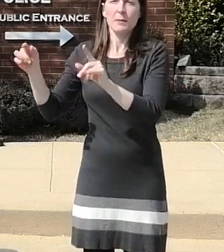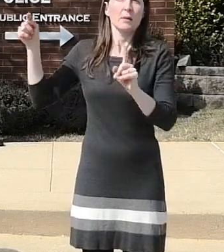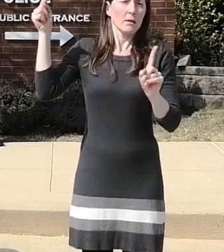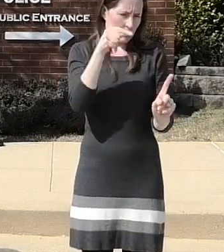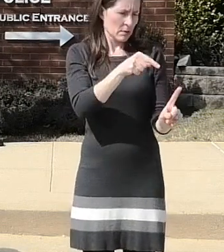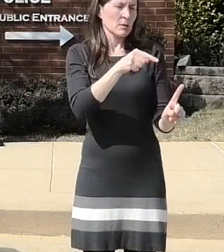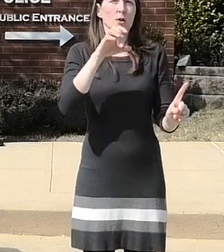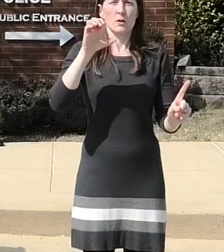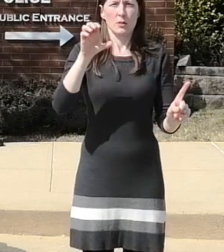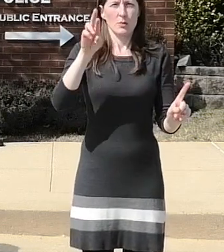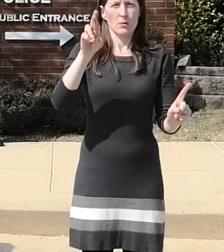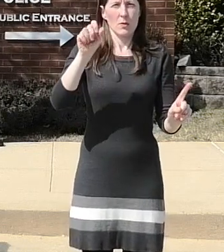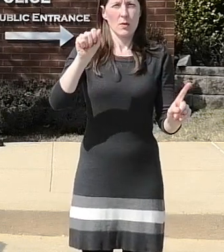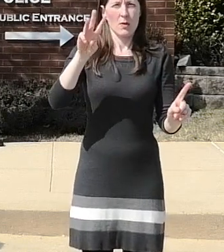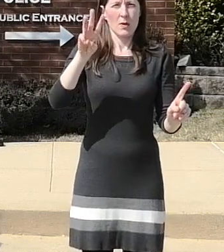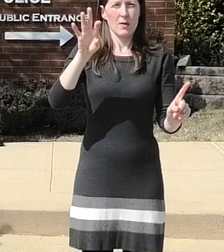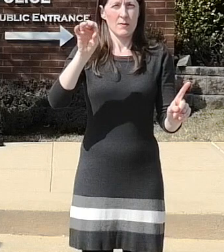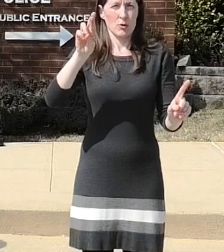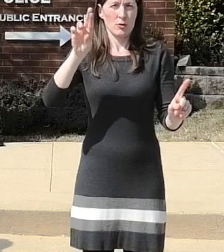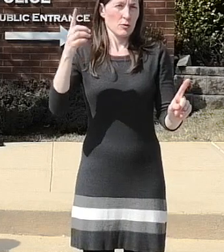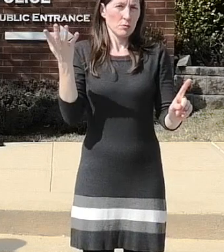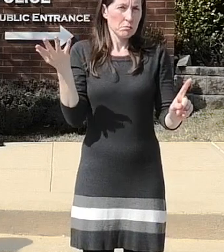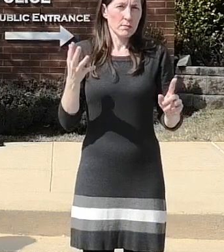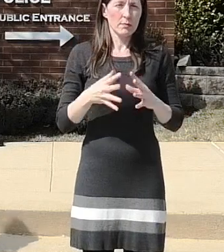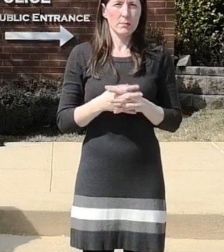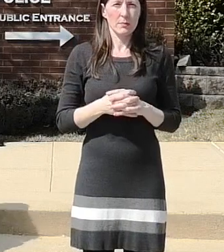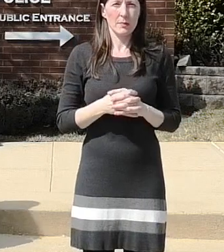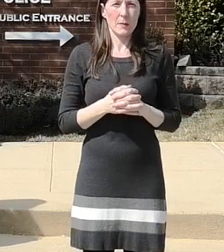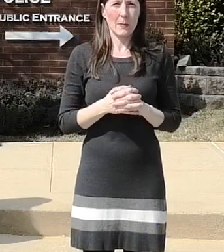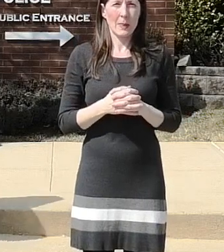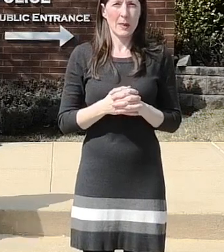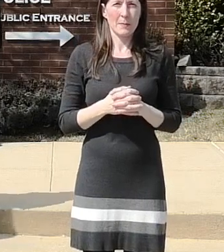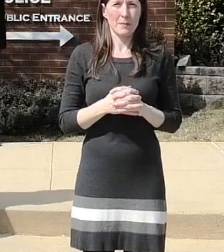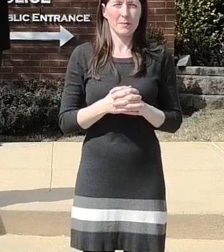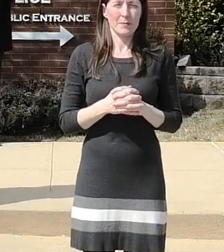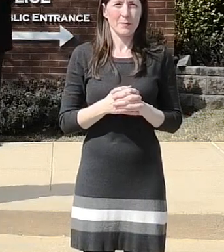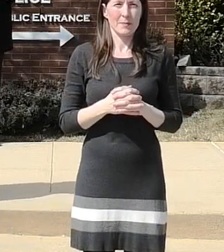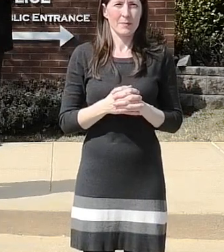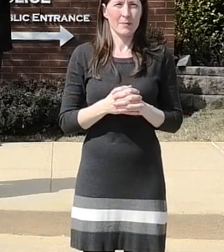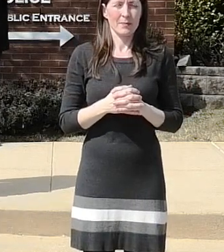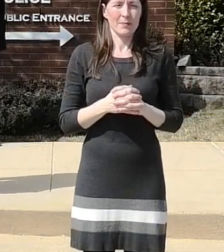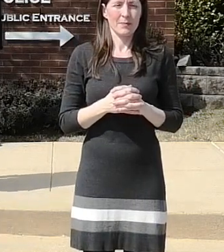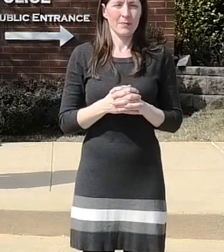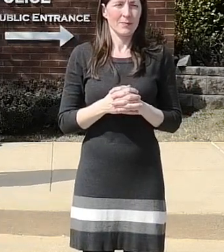that that it was yes who can talk about that